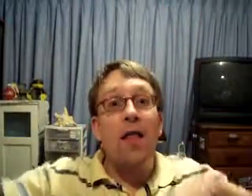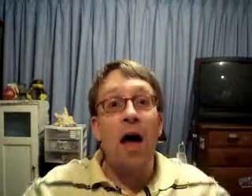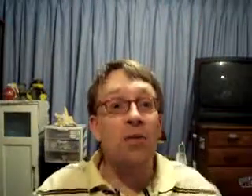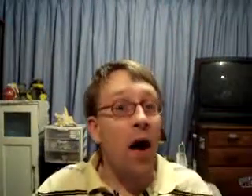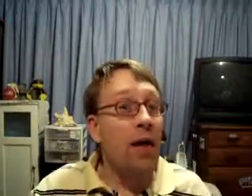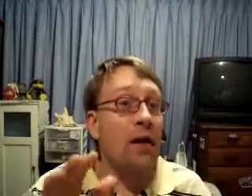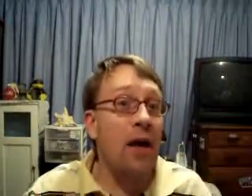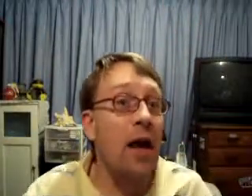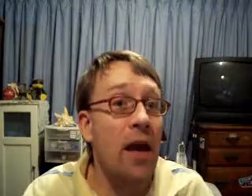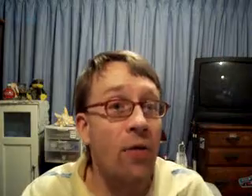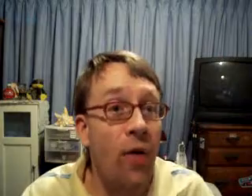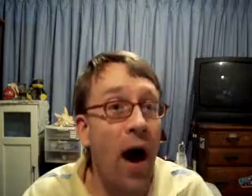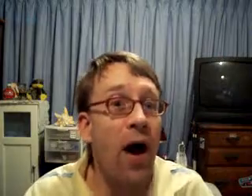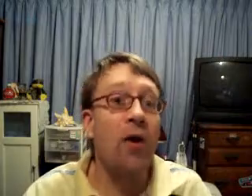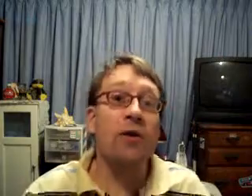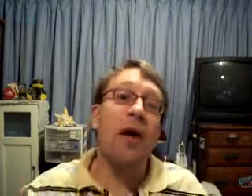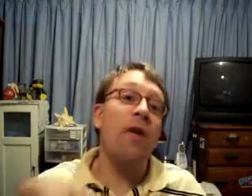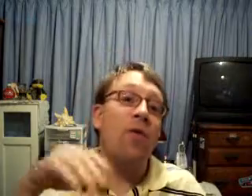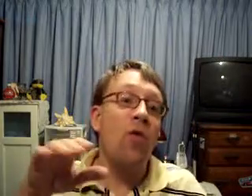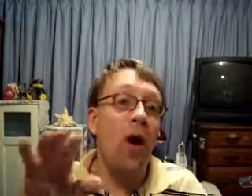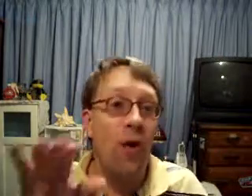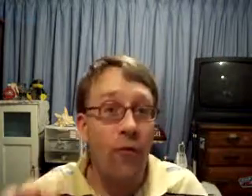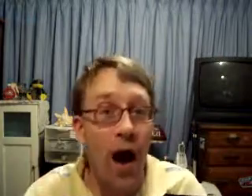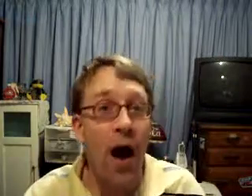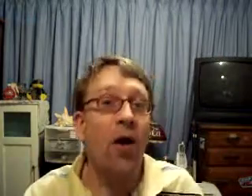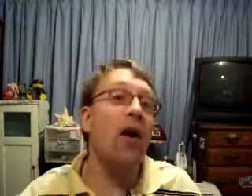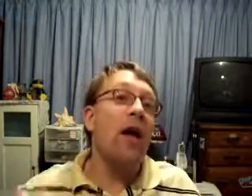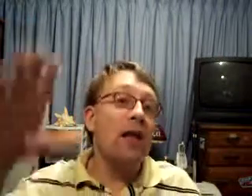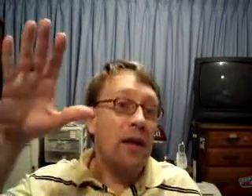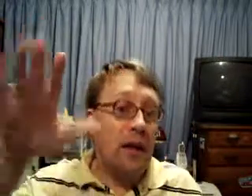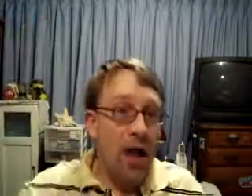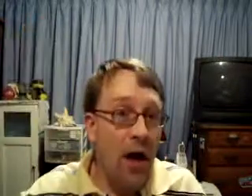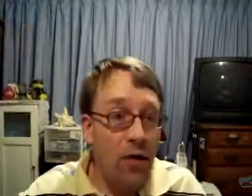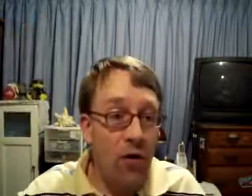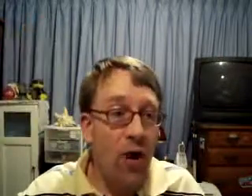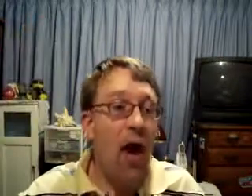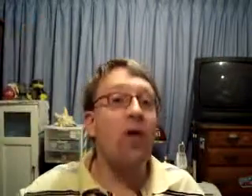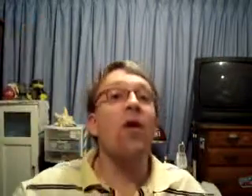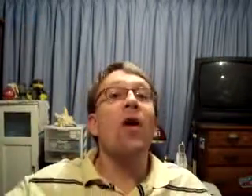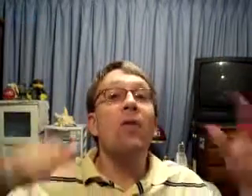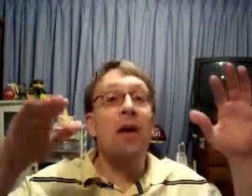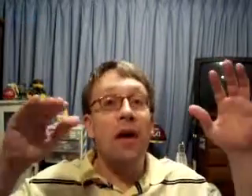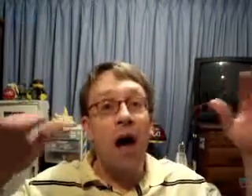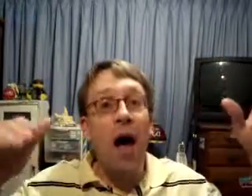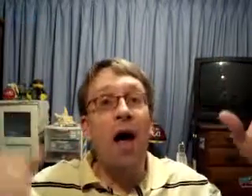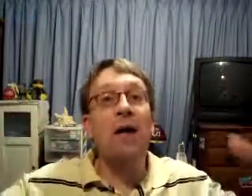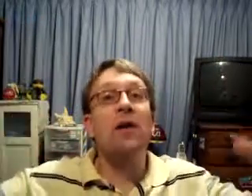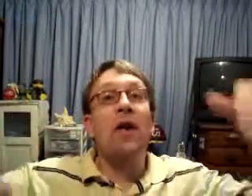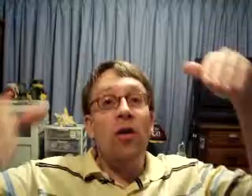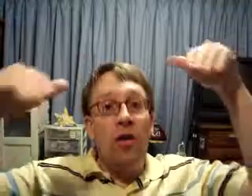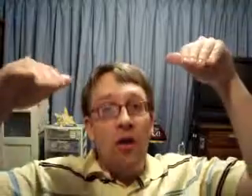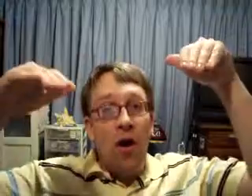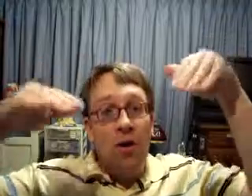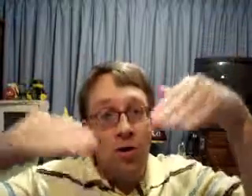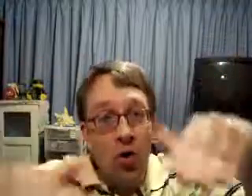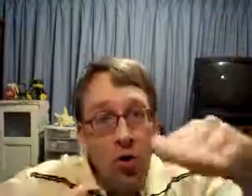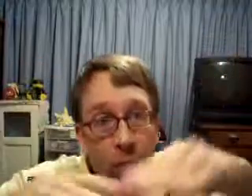That's why they tell you in fires that if you are in a fire to get down on the ground because there are cooler